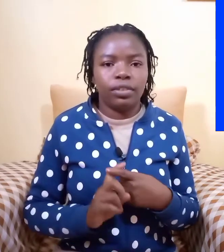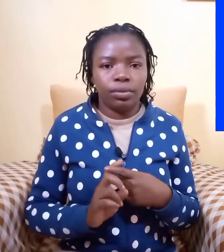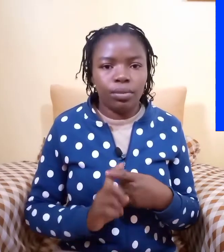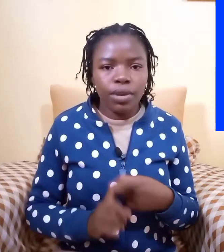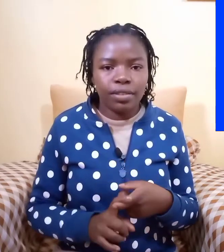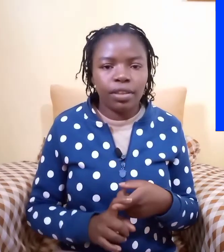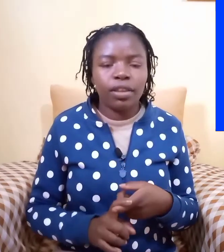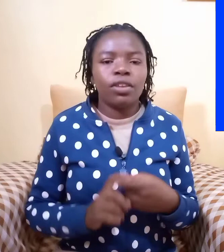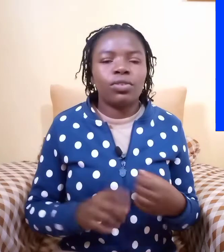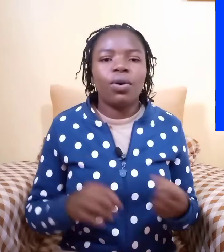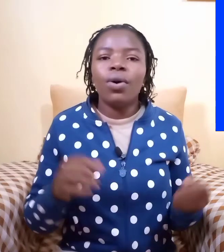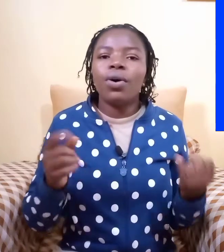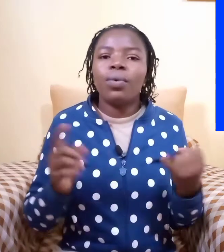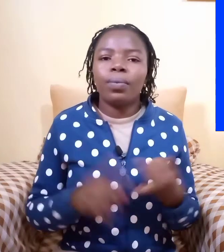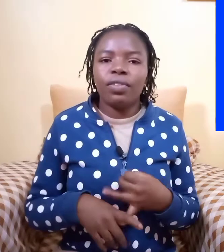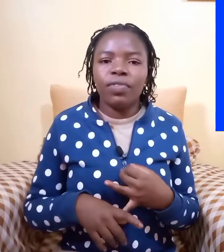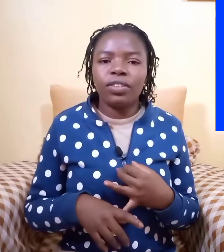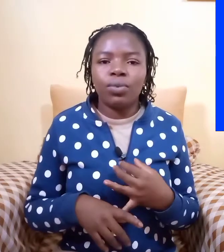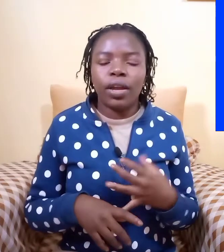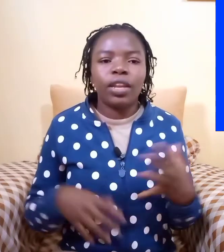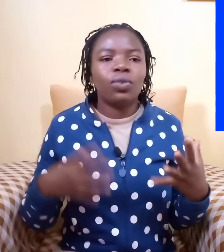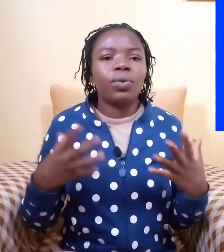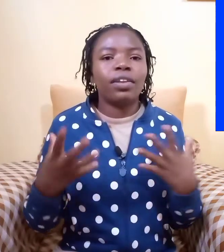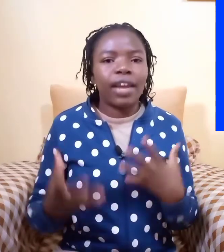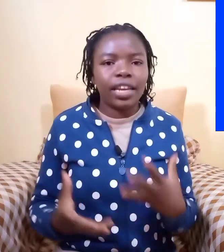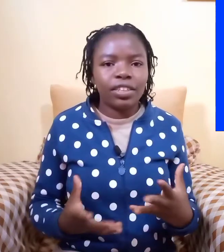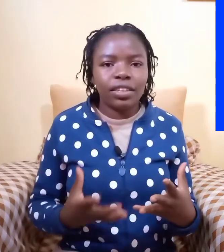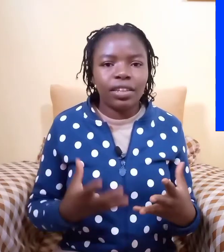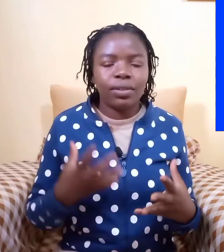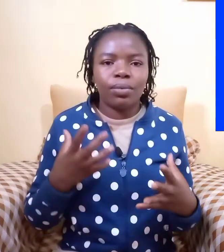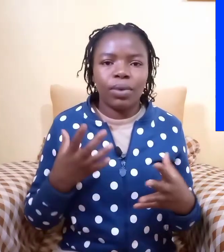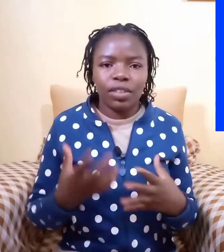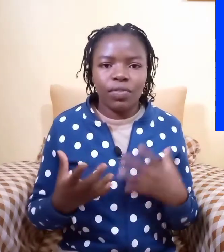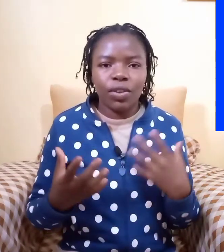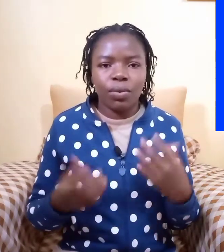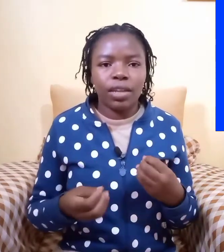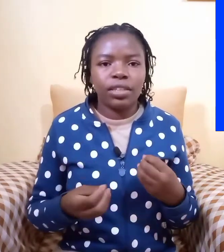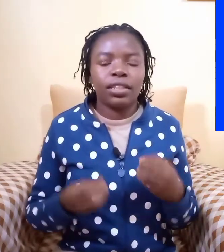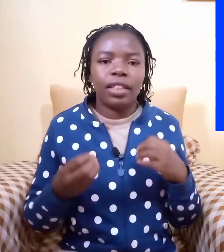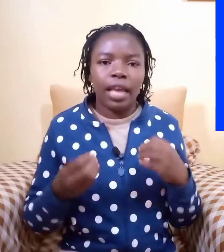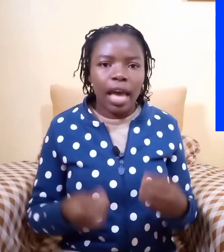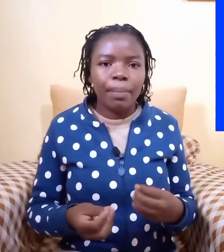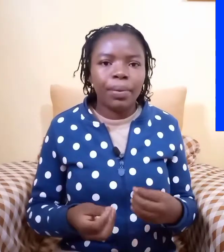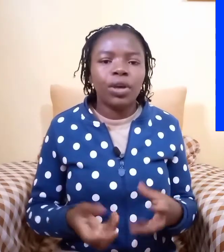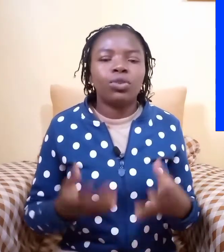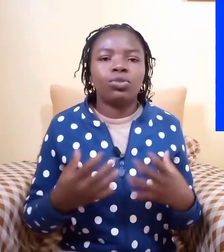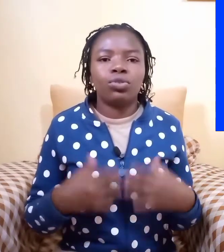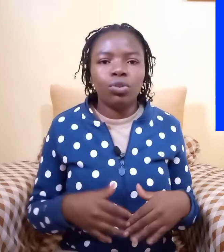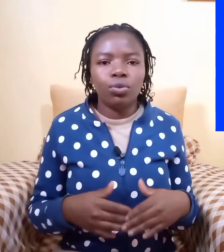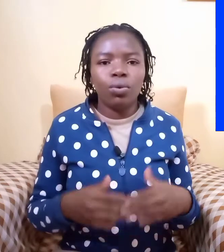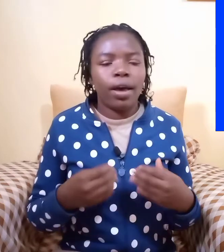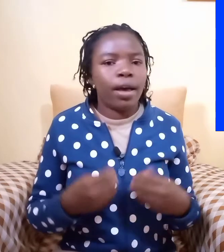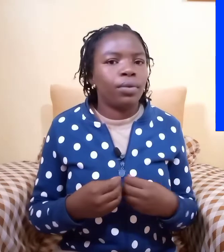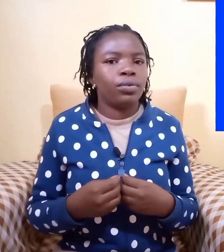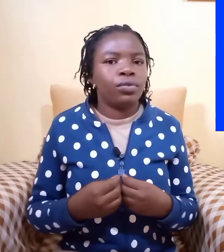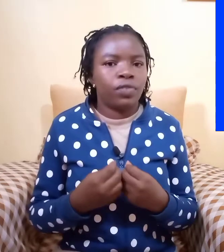is quiz so the first one you will write whatever you want you app to show you how to